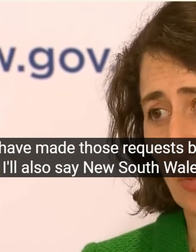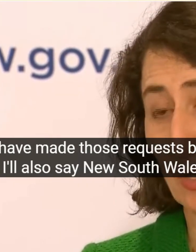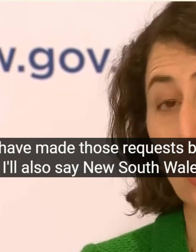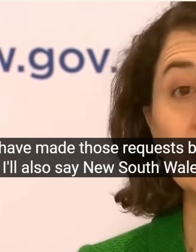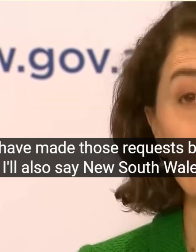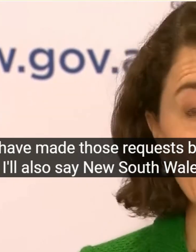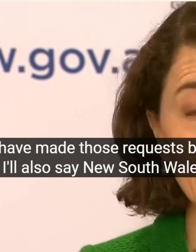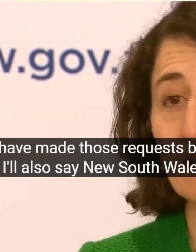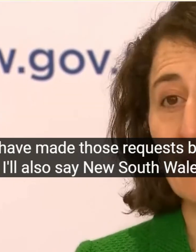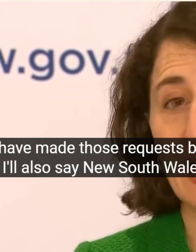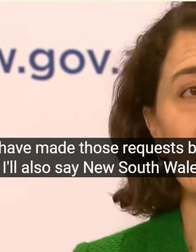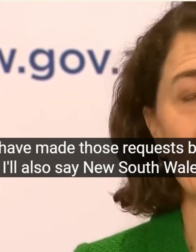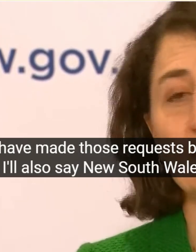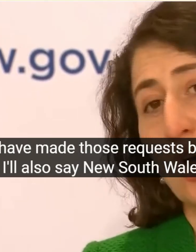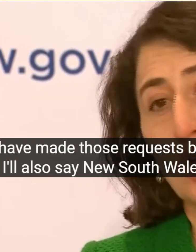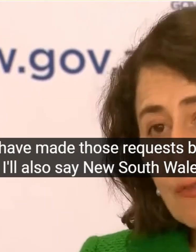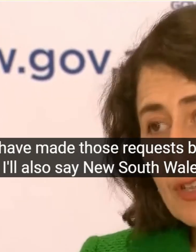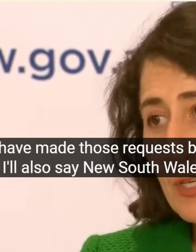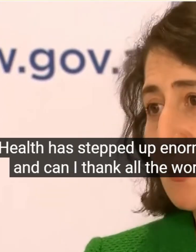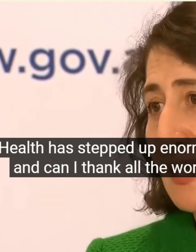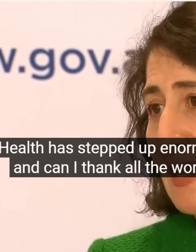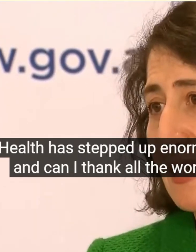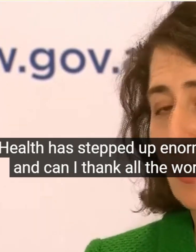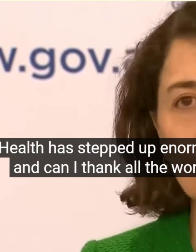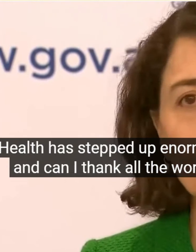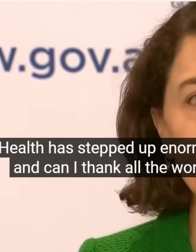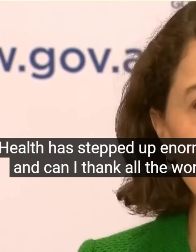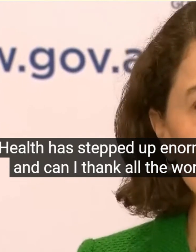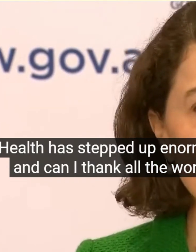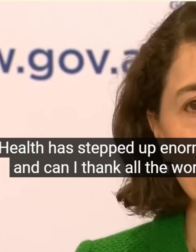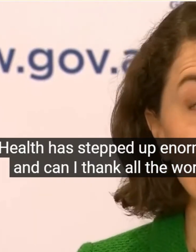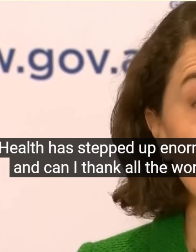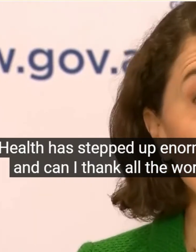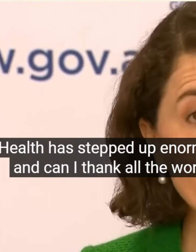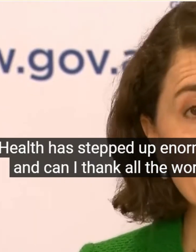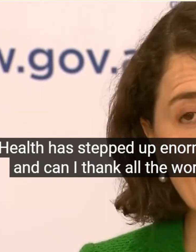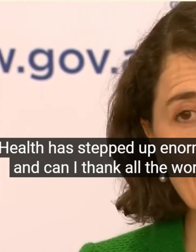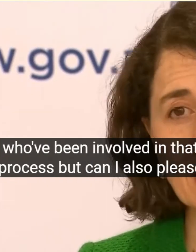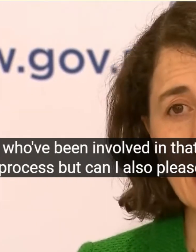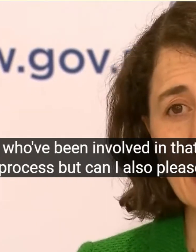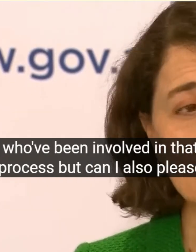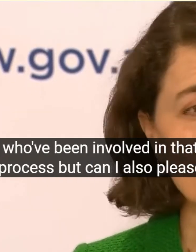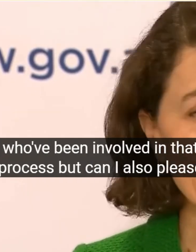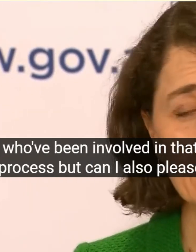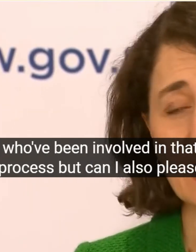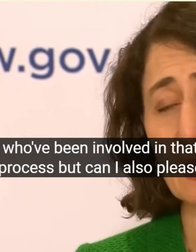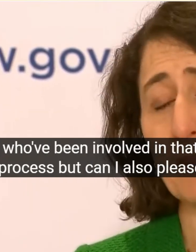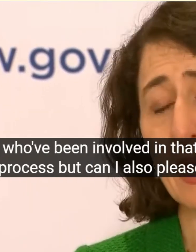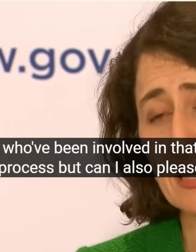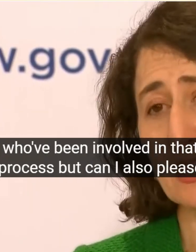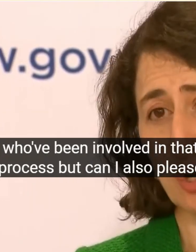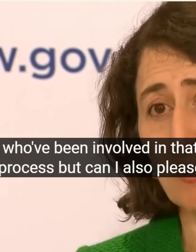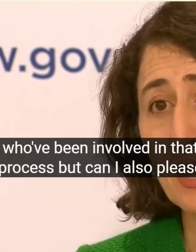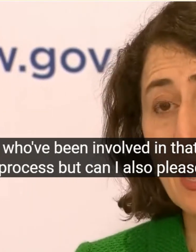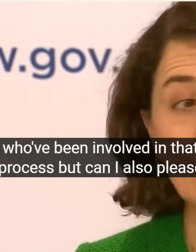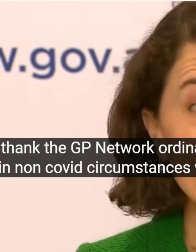Ordinarily In Non COVID Circumstances We All Normally Go To Our Workplace To Get Vaccinated And The GPs Have Done An Amazing Job